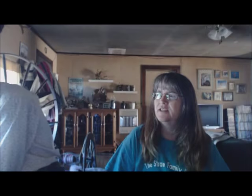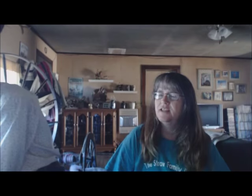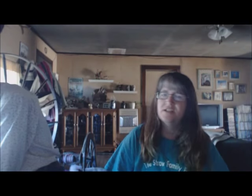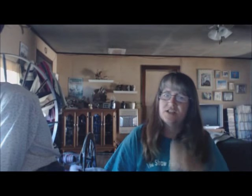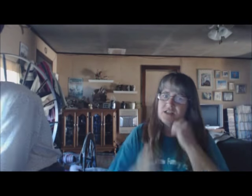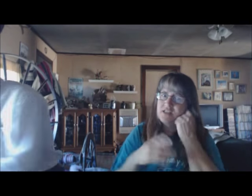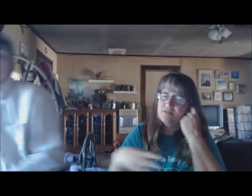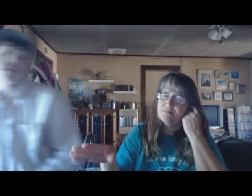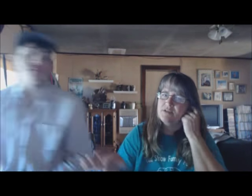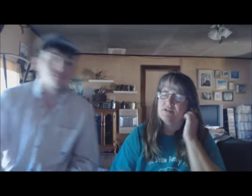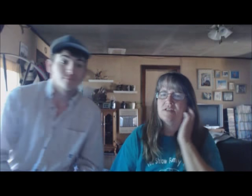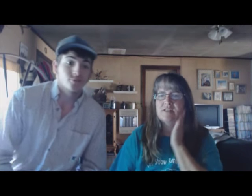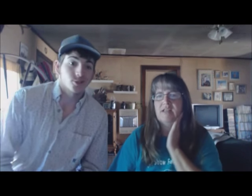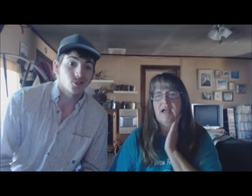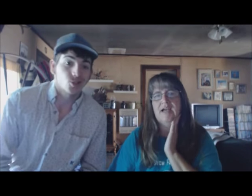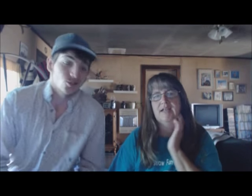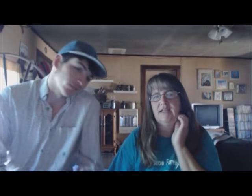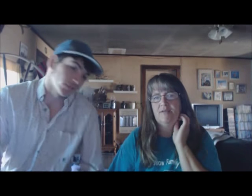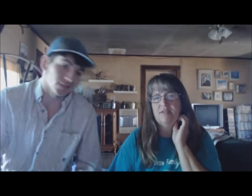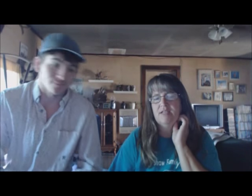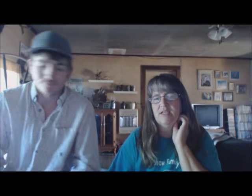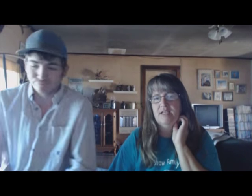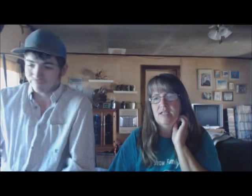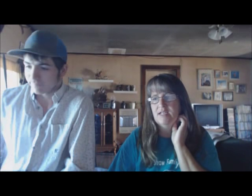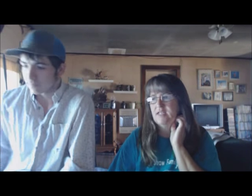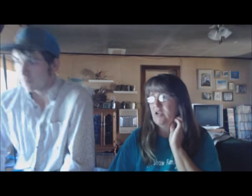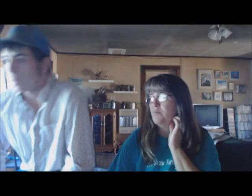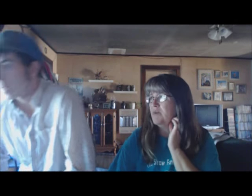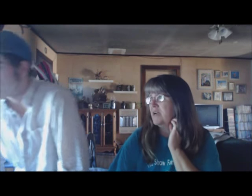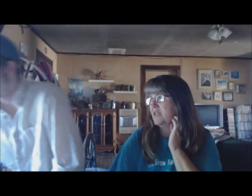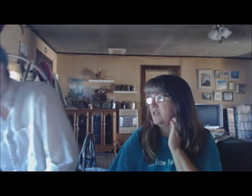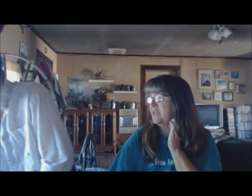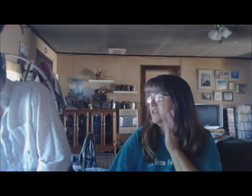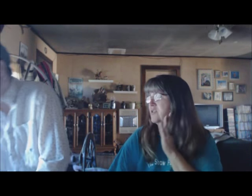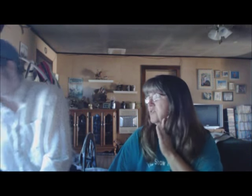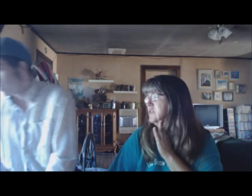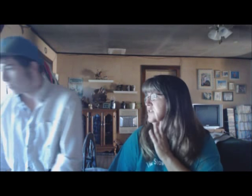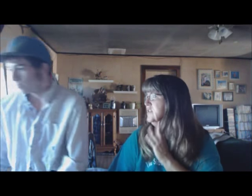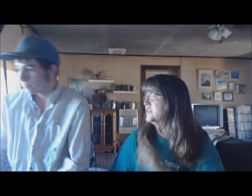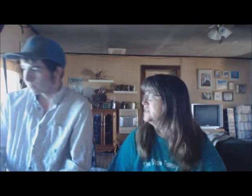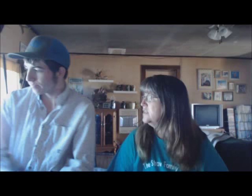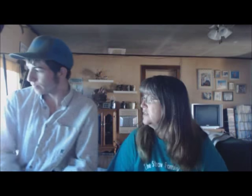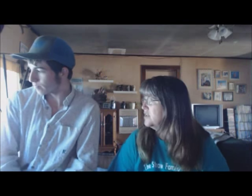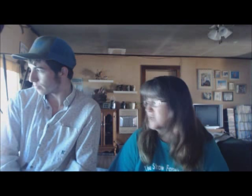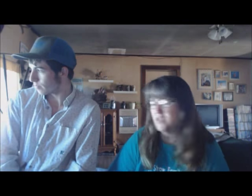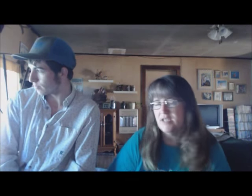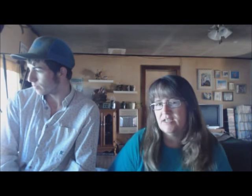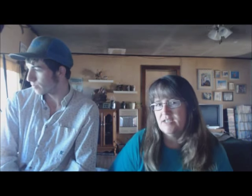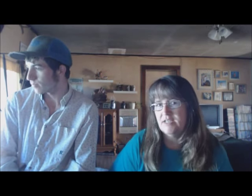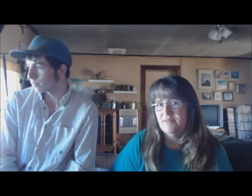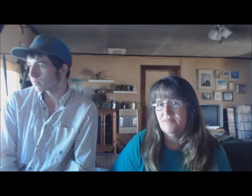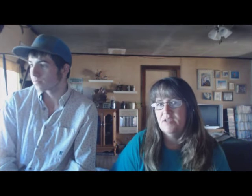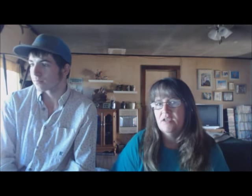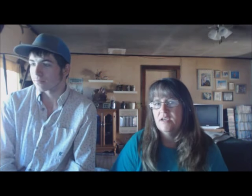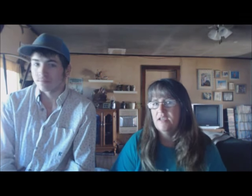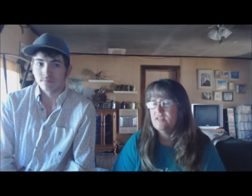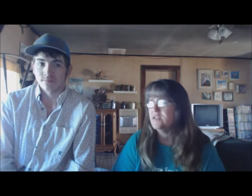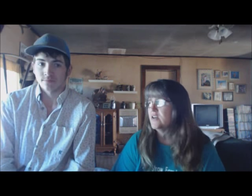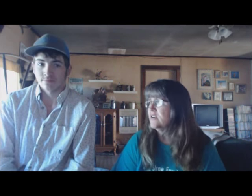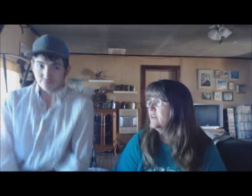He just spooked to the side, and that was it. He didn't go bucking and storting and all that, did he? And Star,